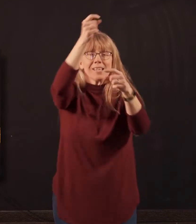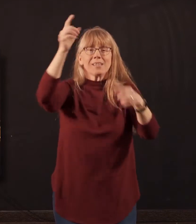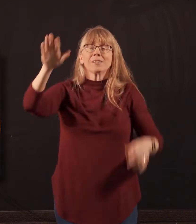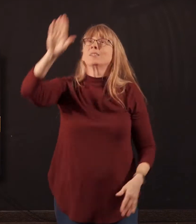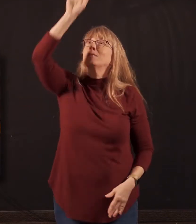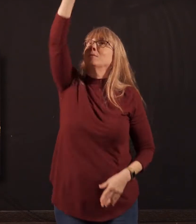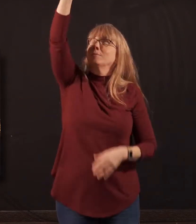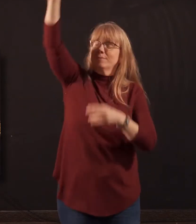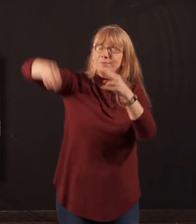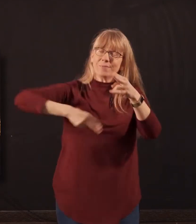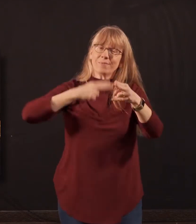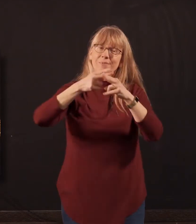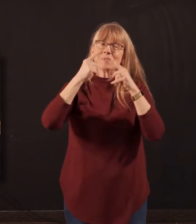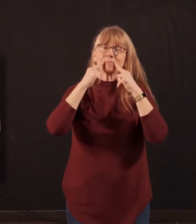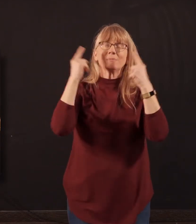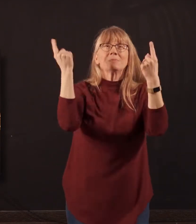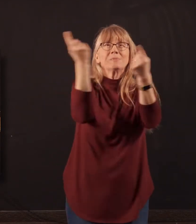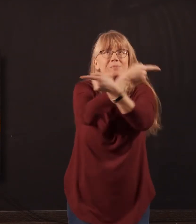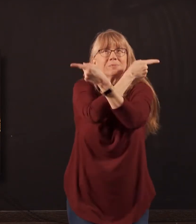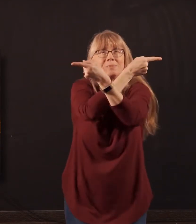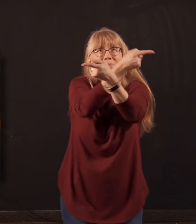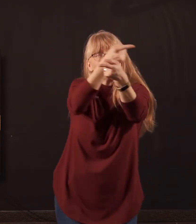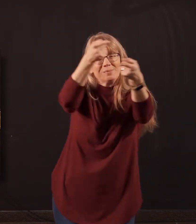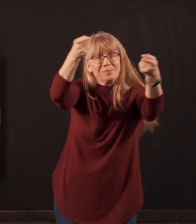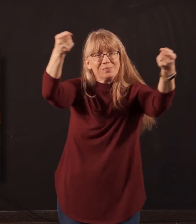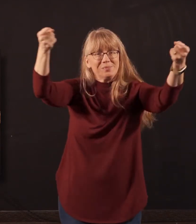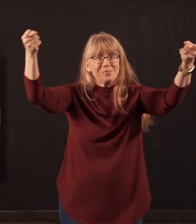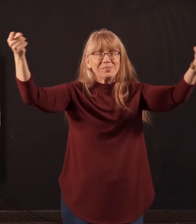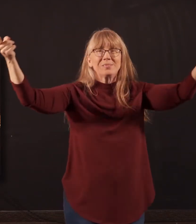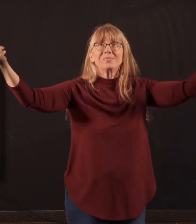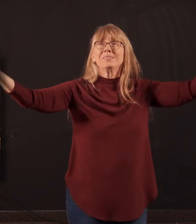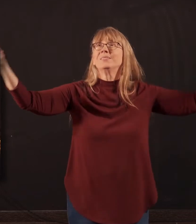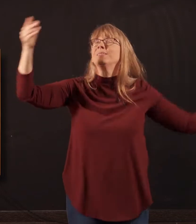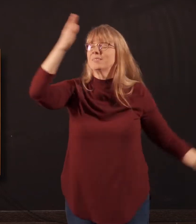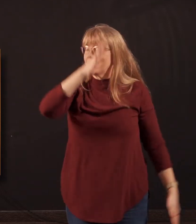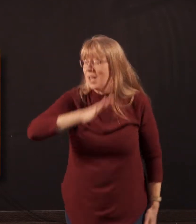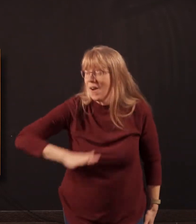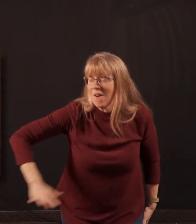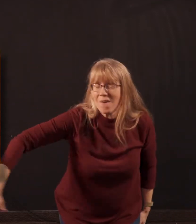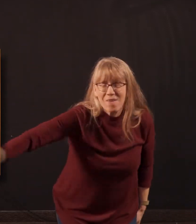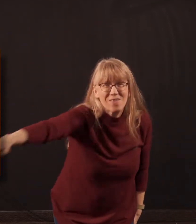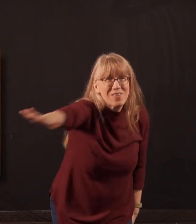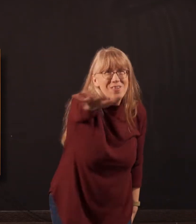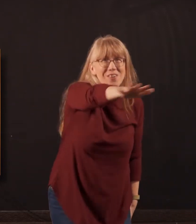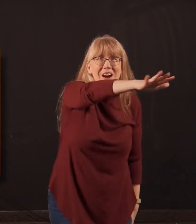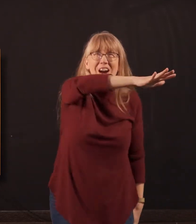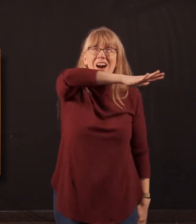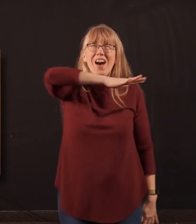at the sound of just one name. Over all